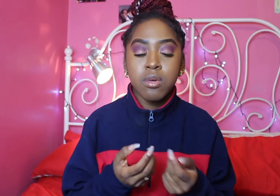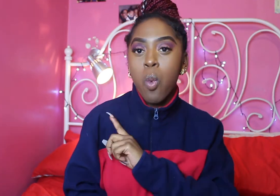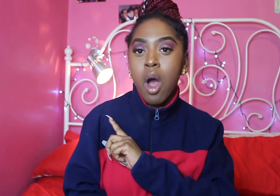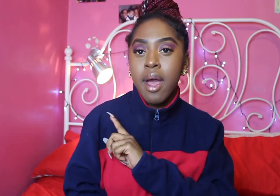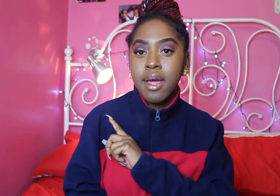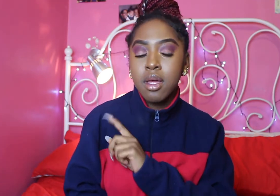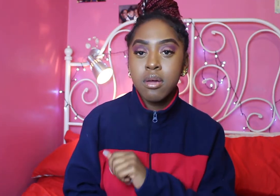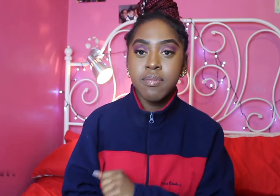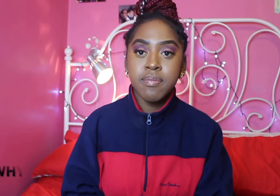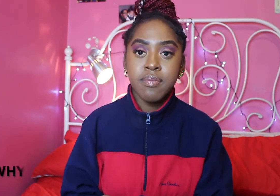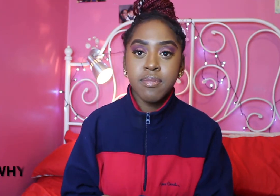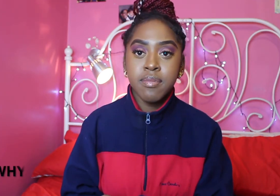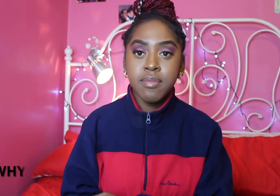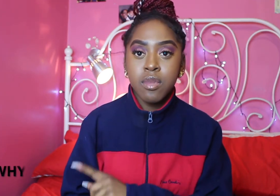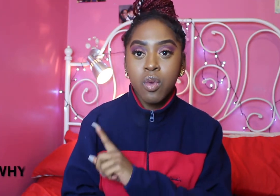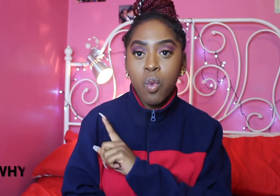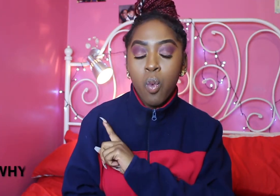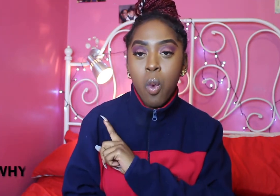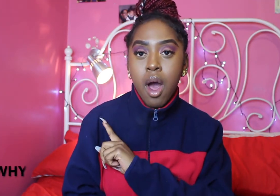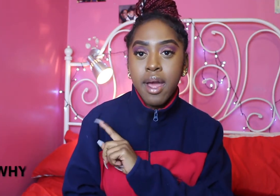Why? Why?